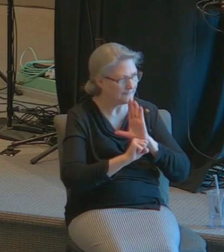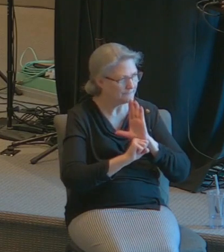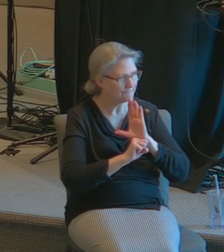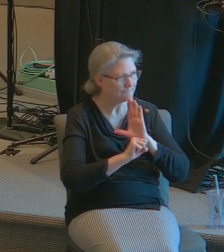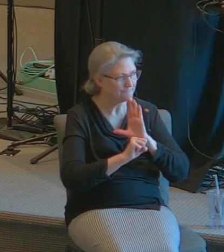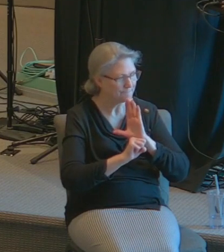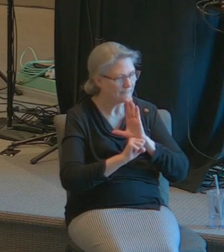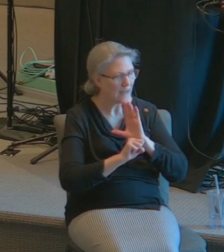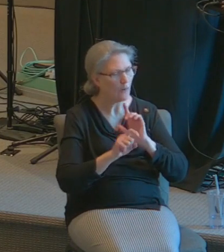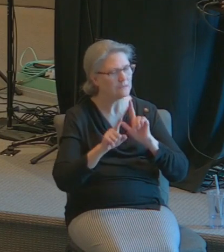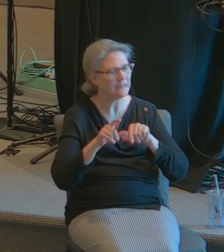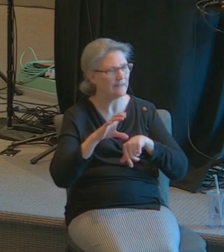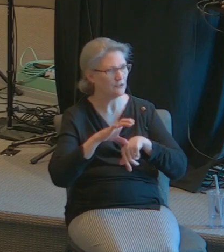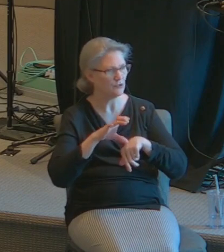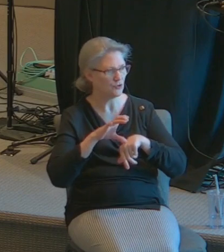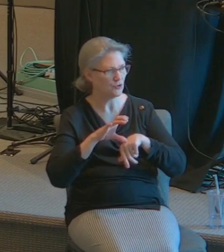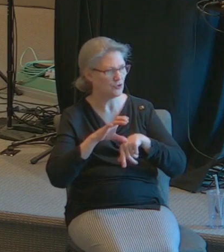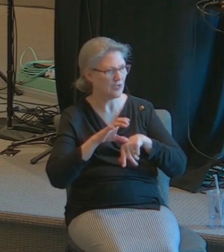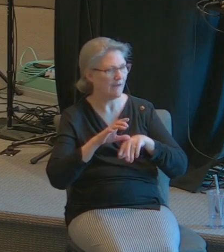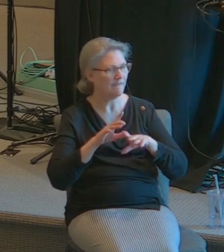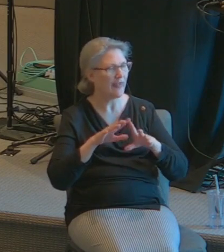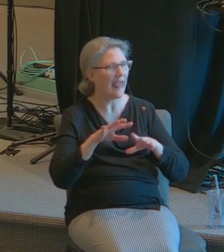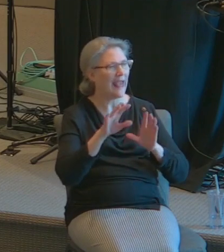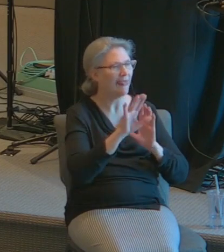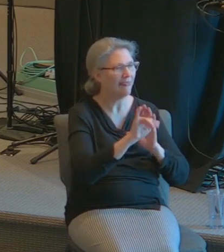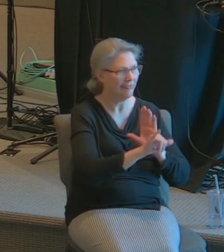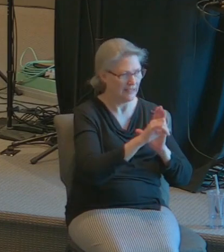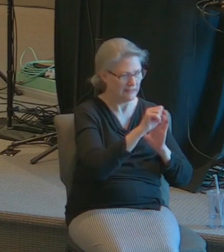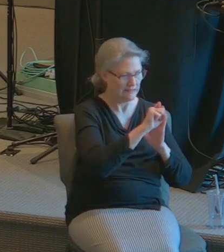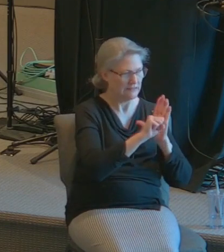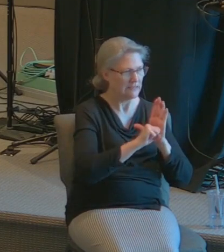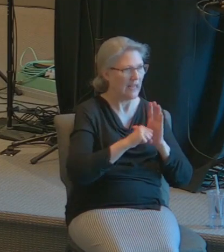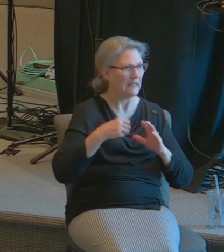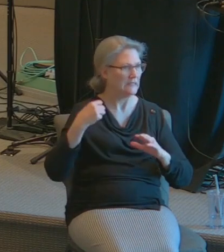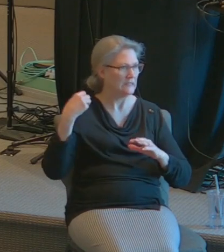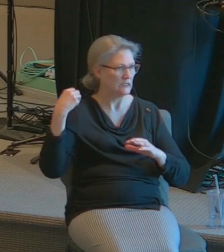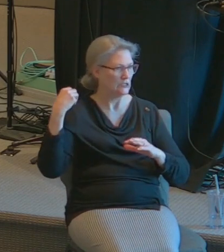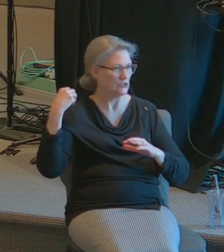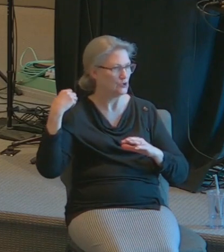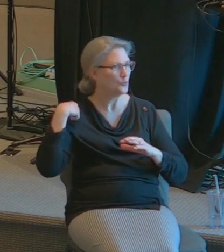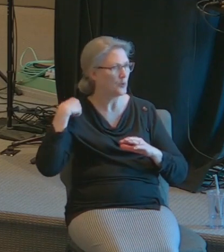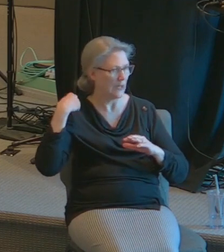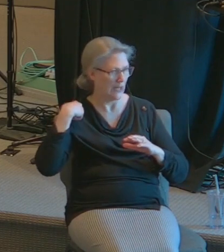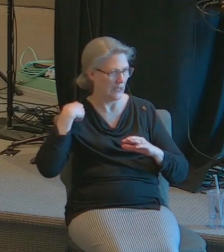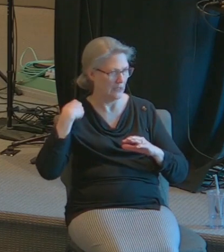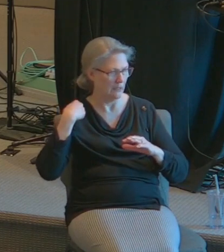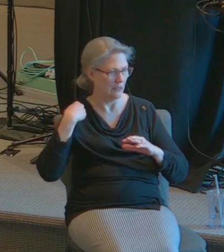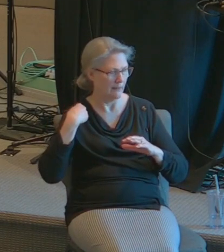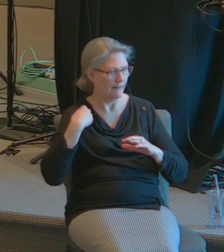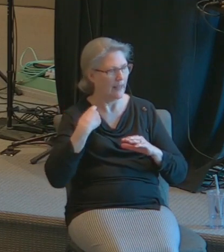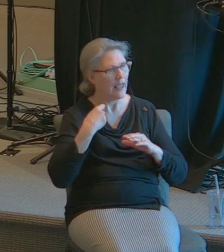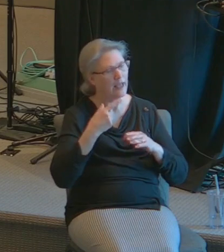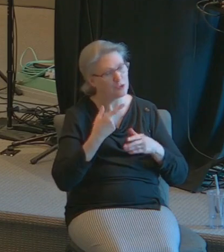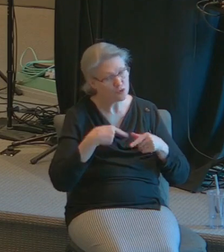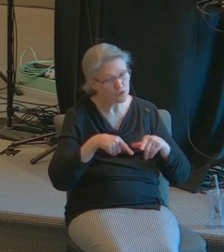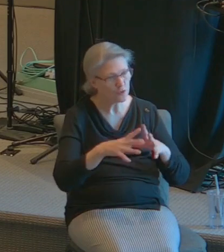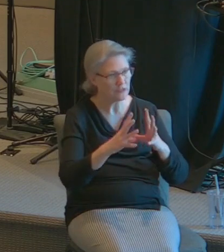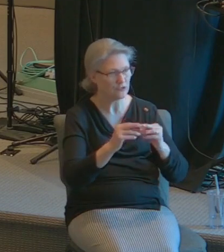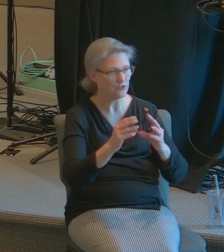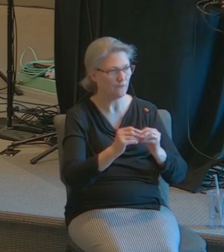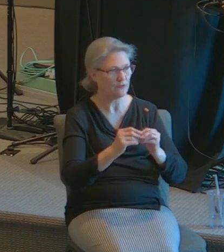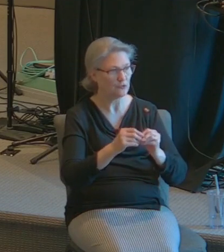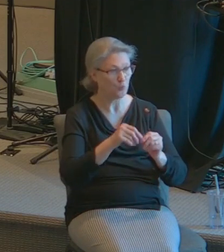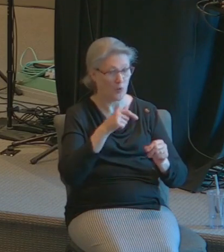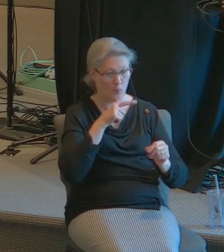and during the worship service one of the sisters just fell flat on the floor in that